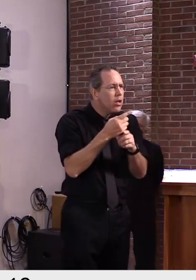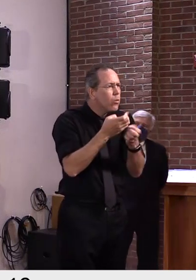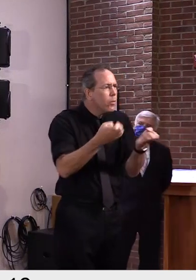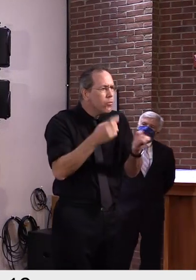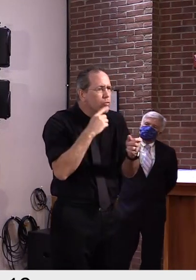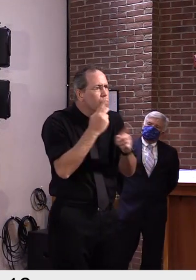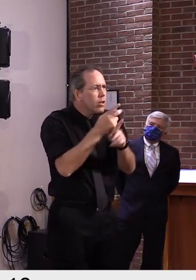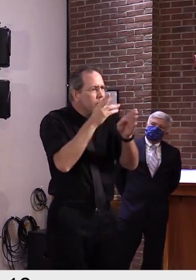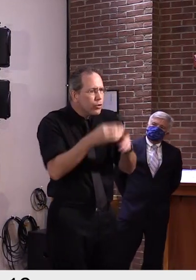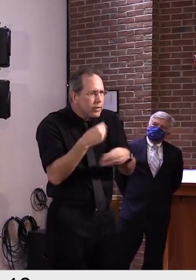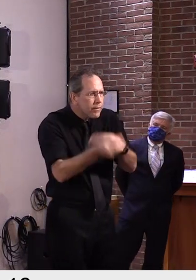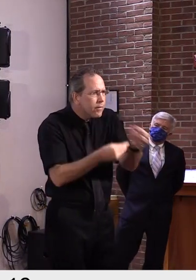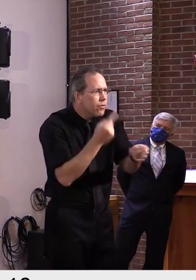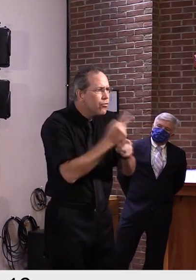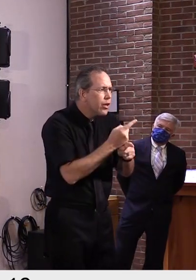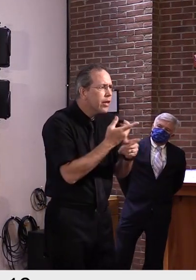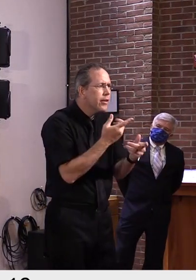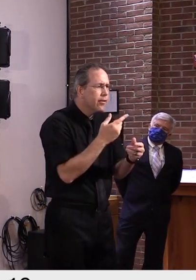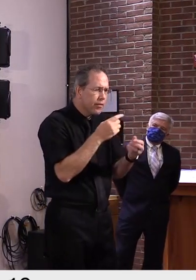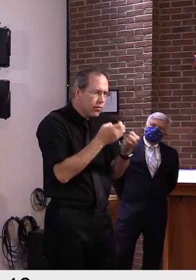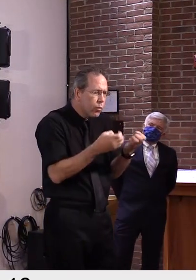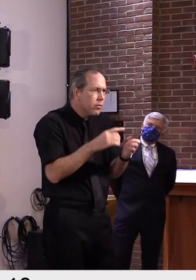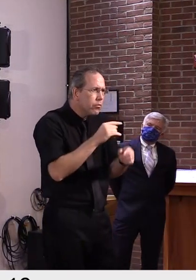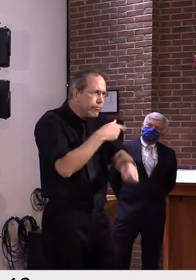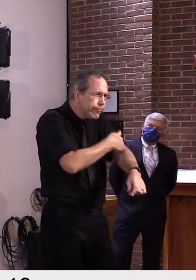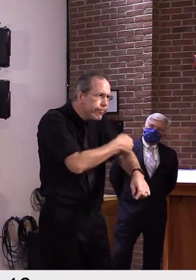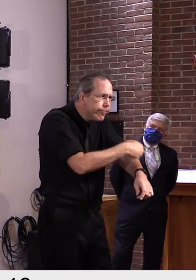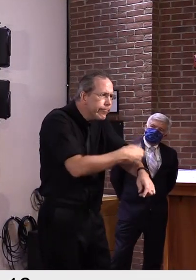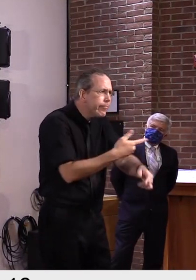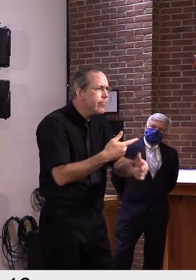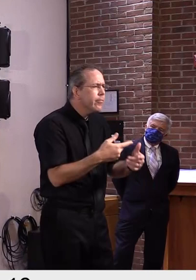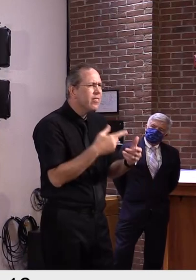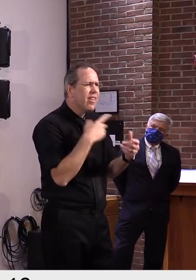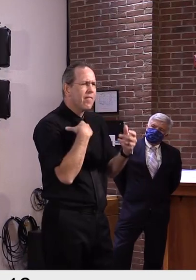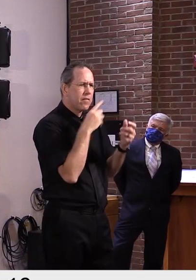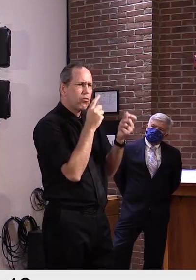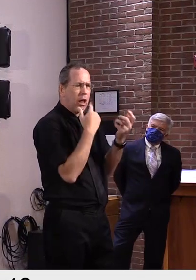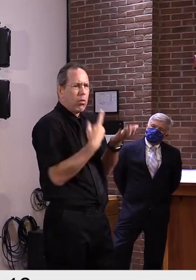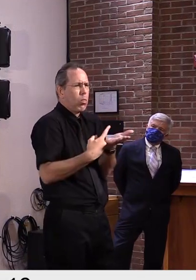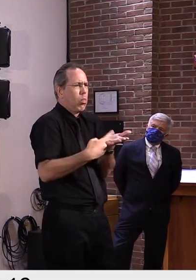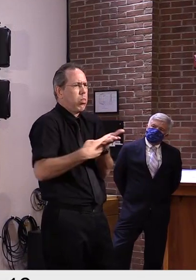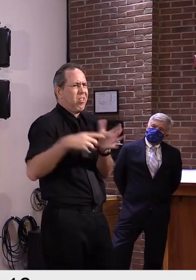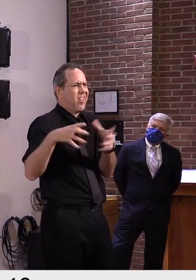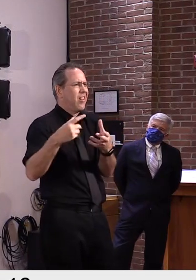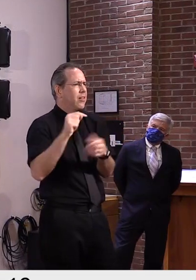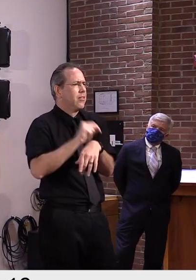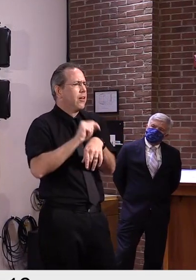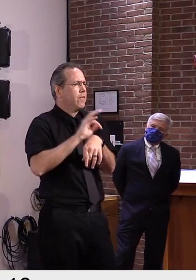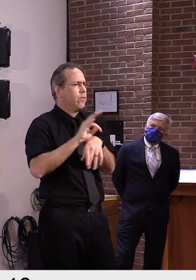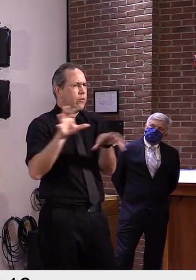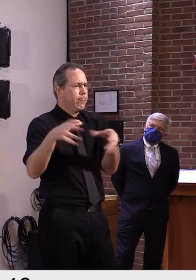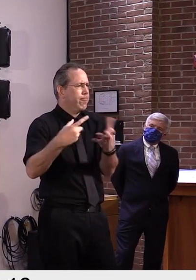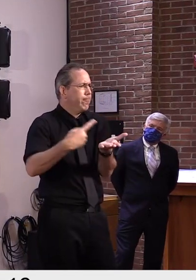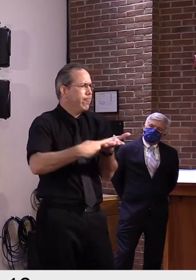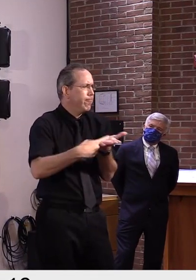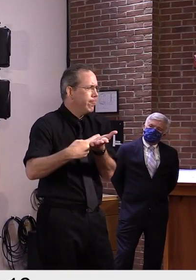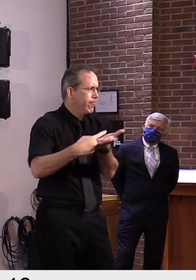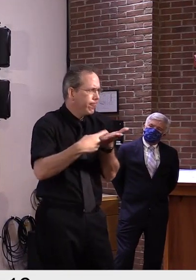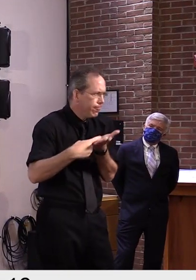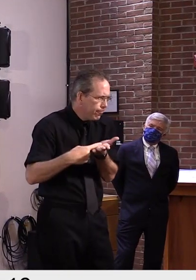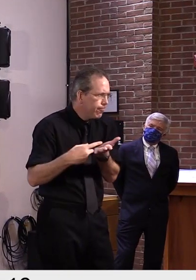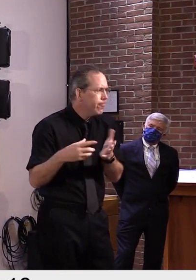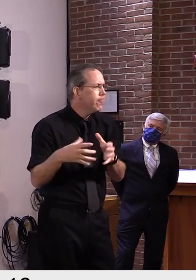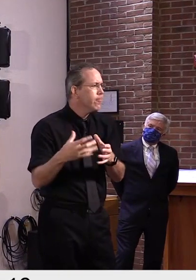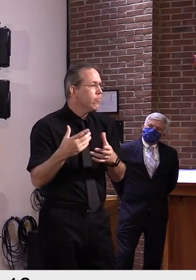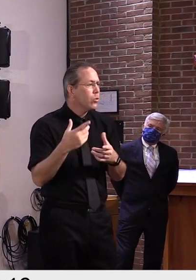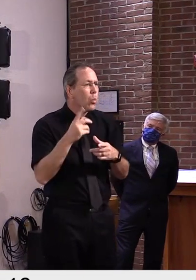logistical issues. Some of them have to do with, uh, storage and transport of the vaccine. Some of them have to do